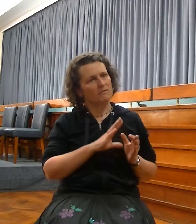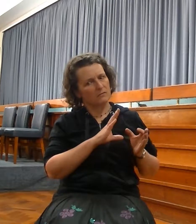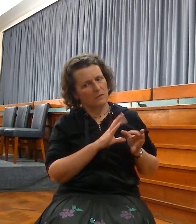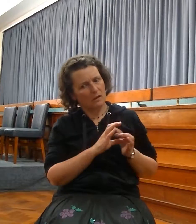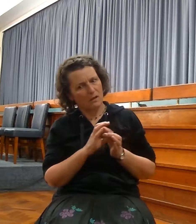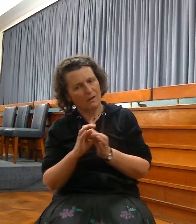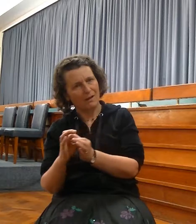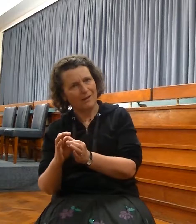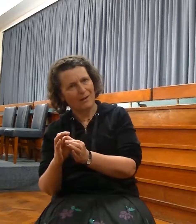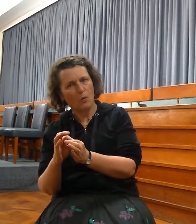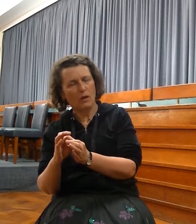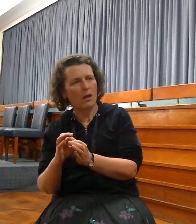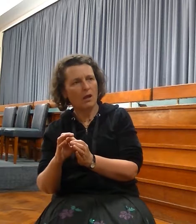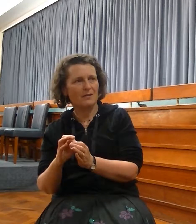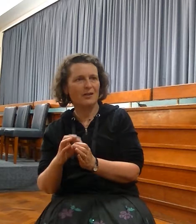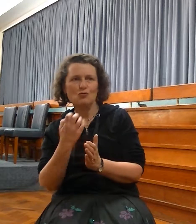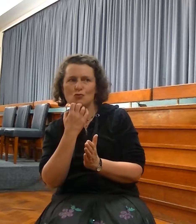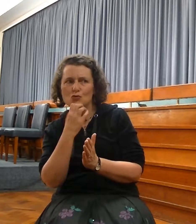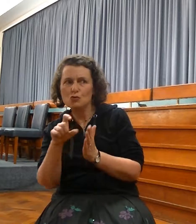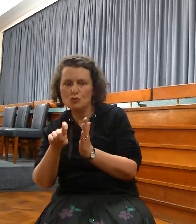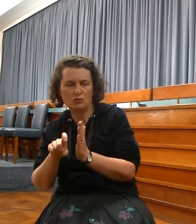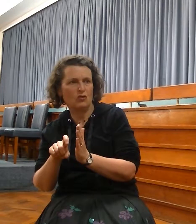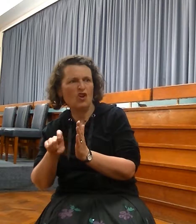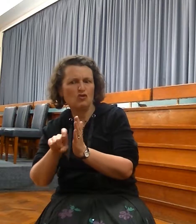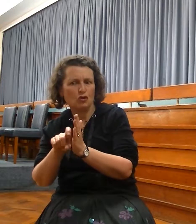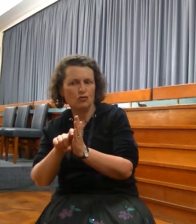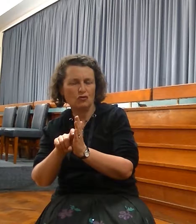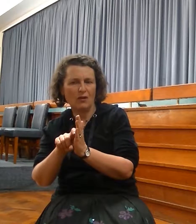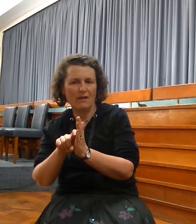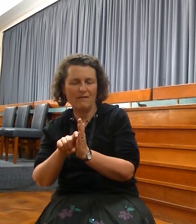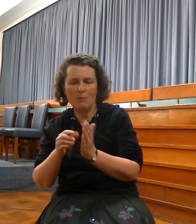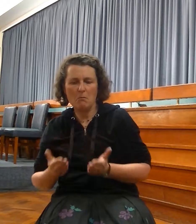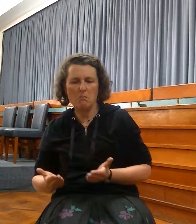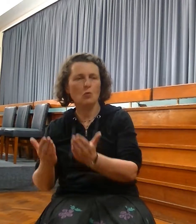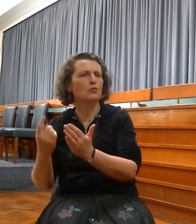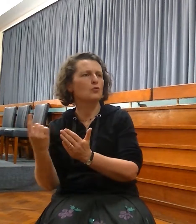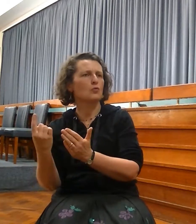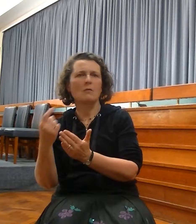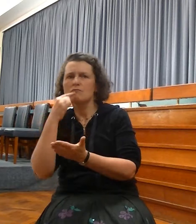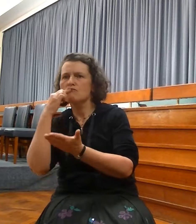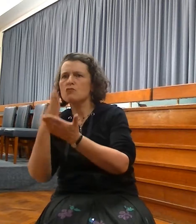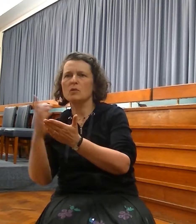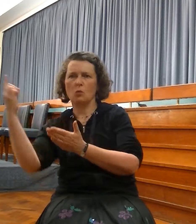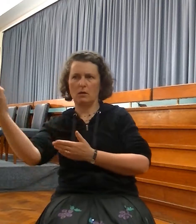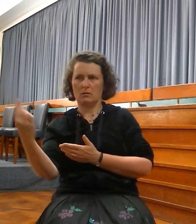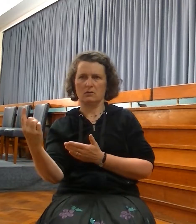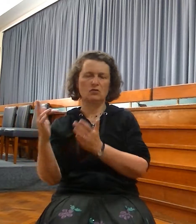a man. But it is a unique event. There is a special person coming. A Messianic prophecy